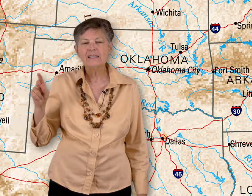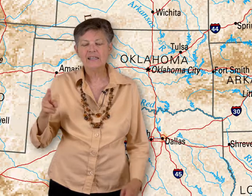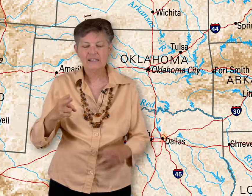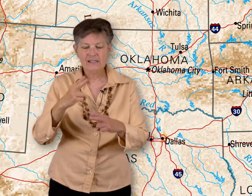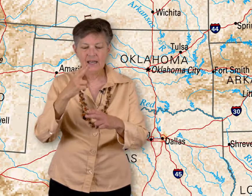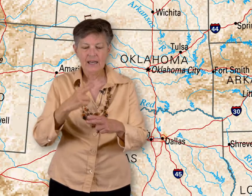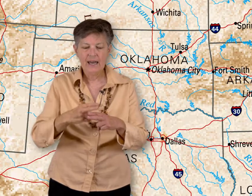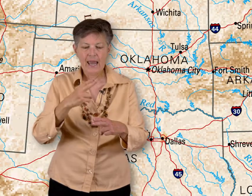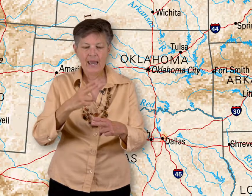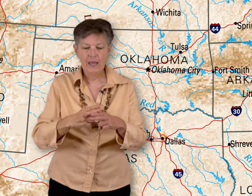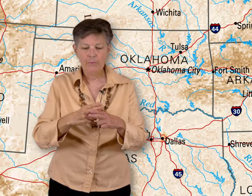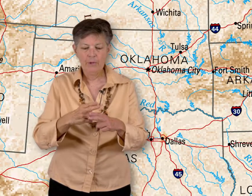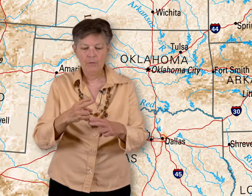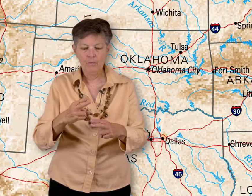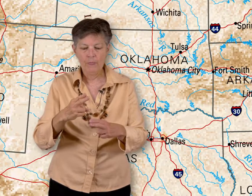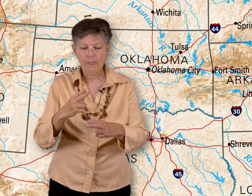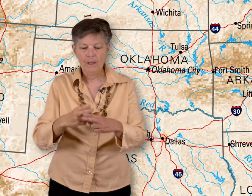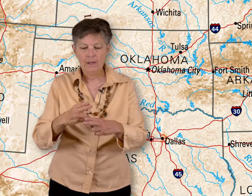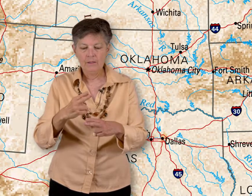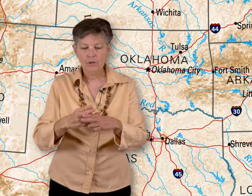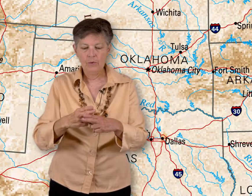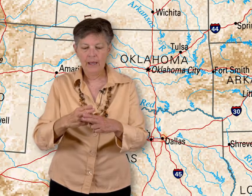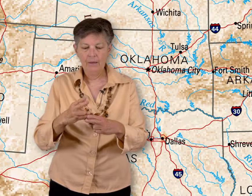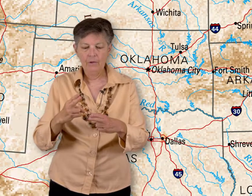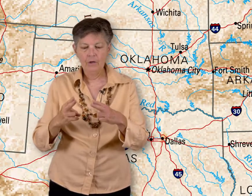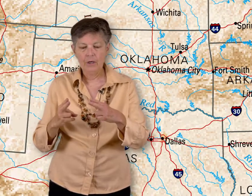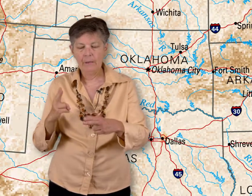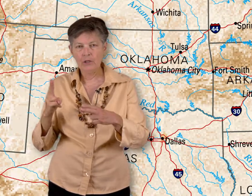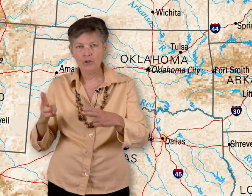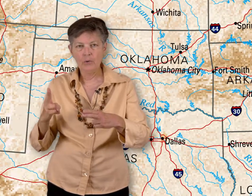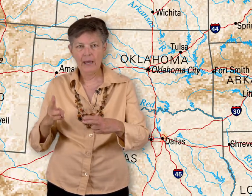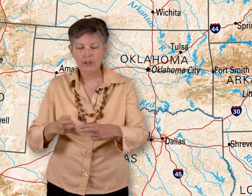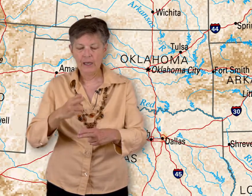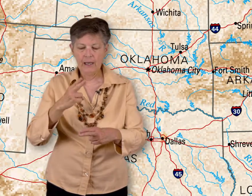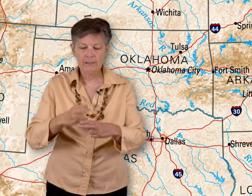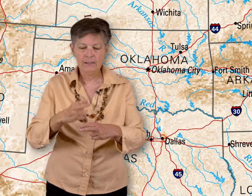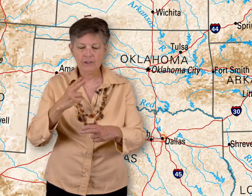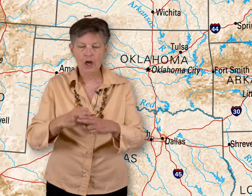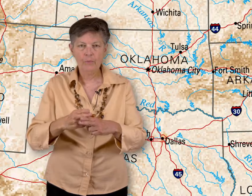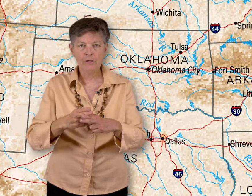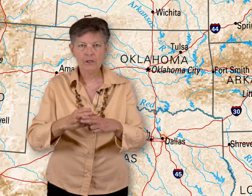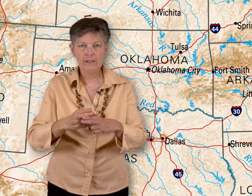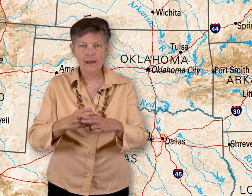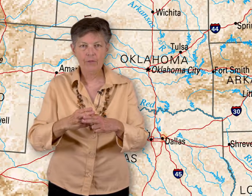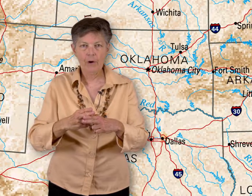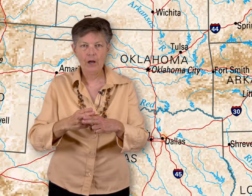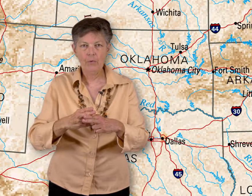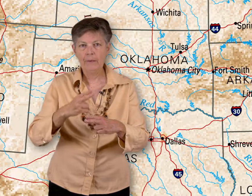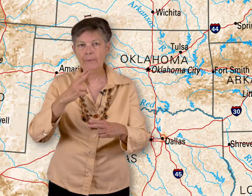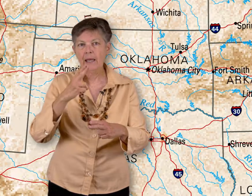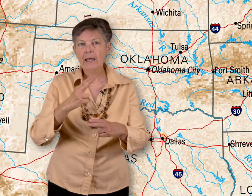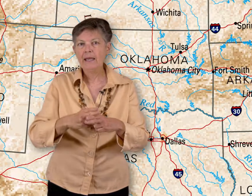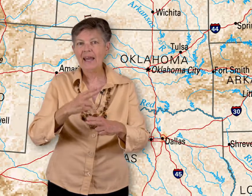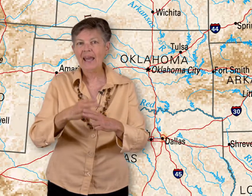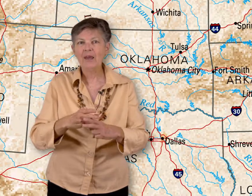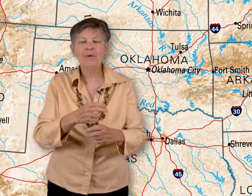Tis the name. So name. You're going to make two H hands and the top one's going to tap the bottom one. Name.